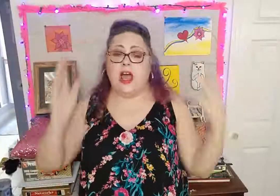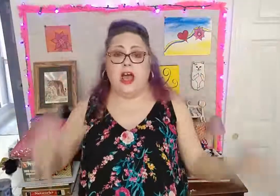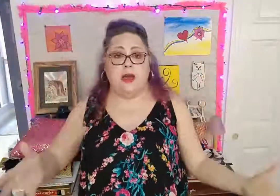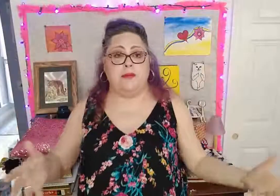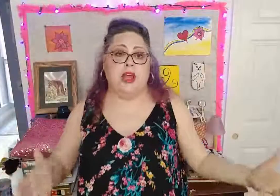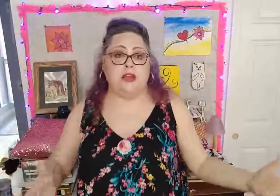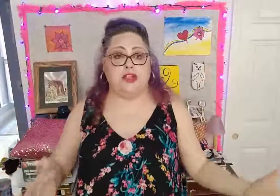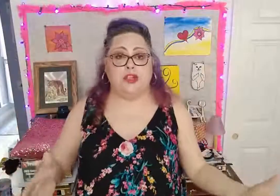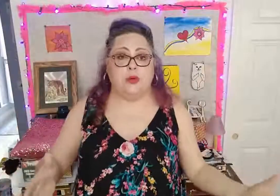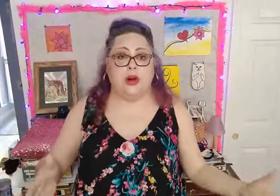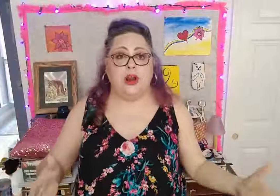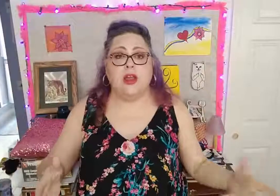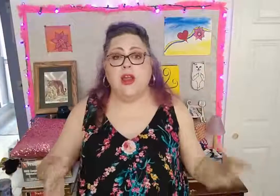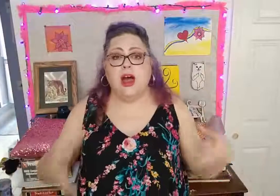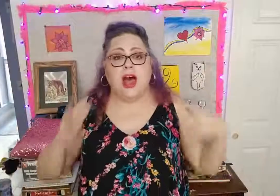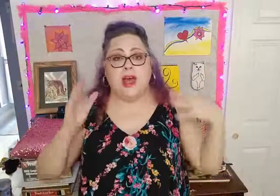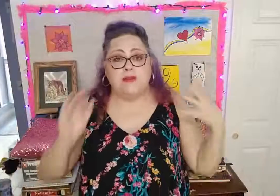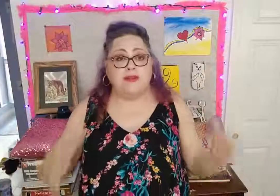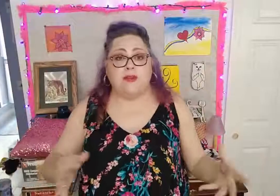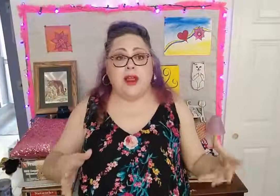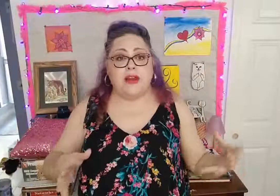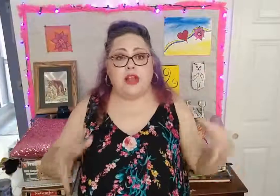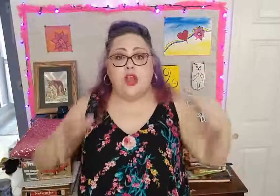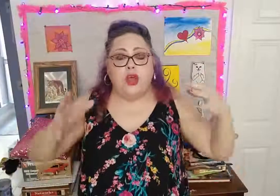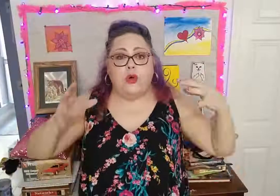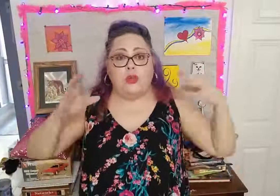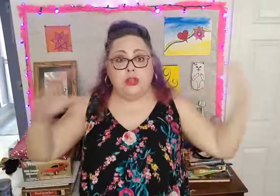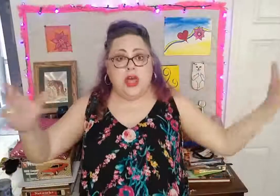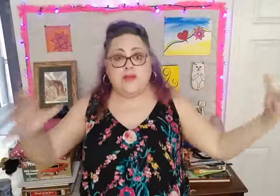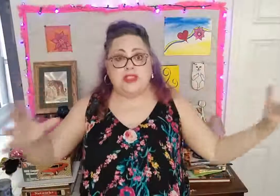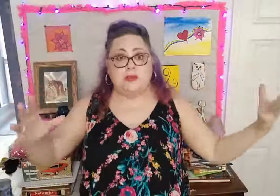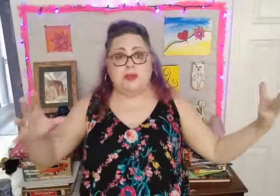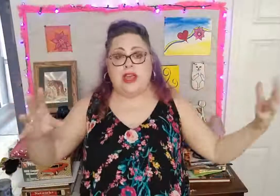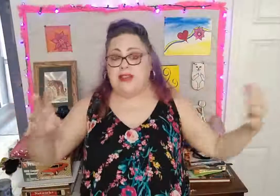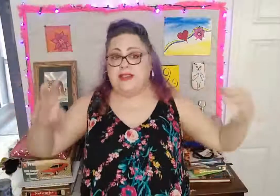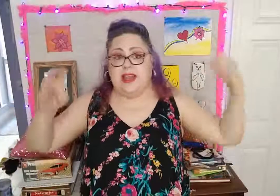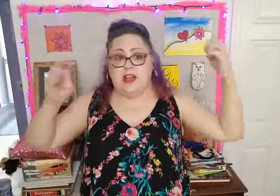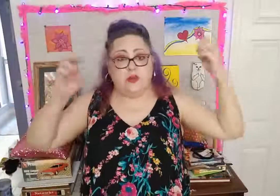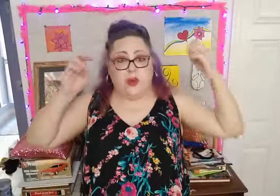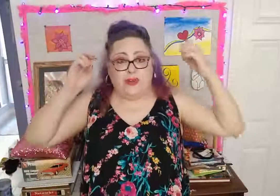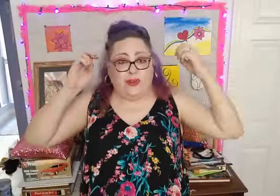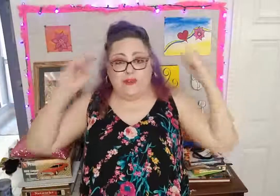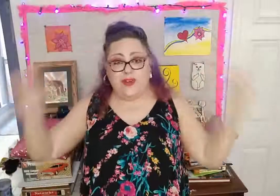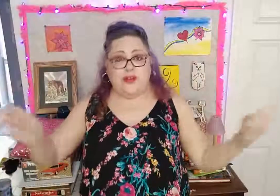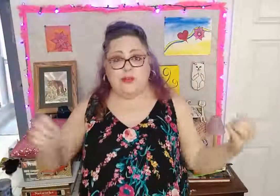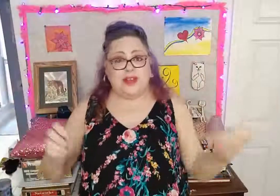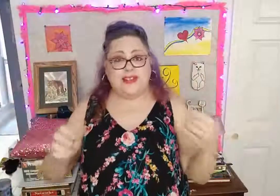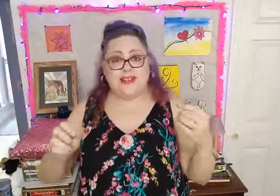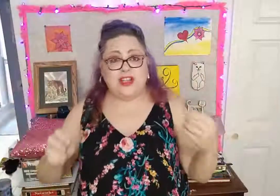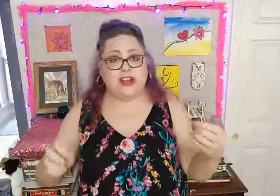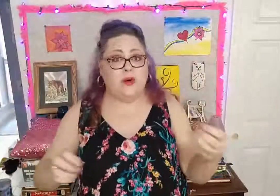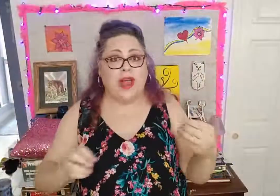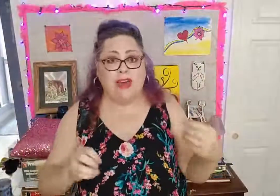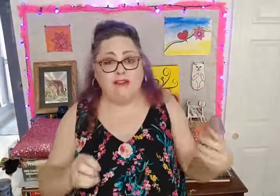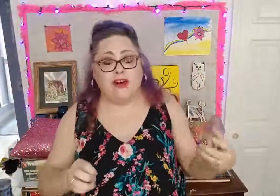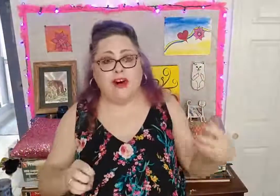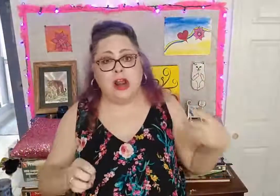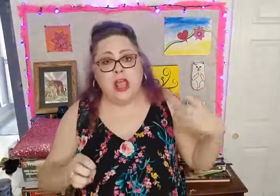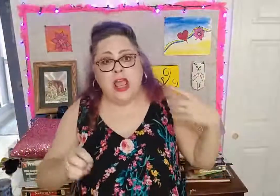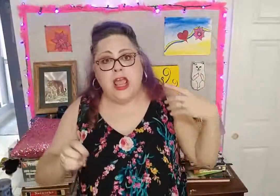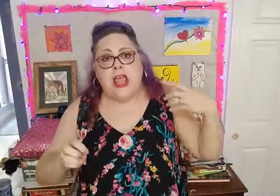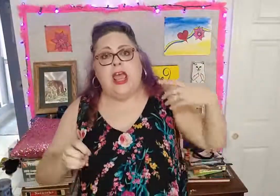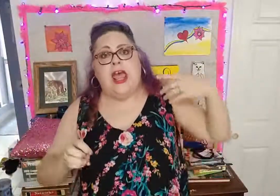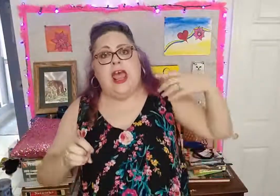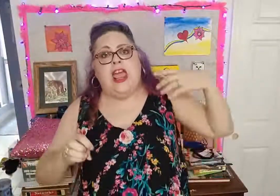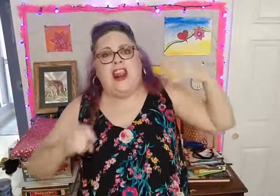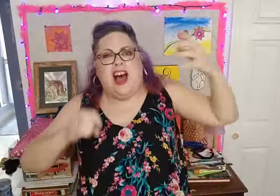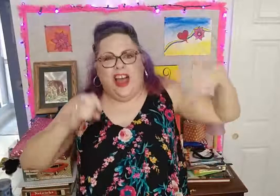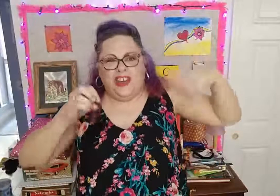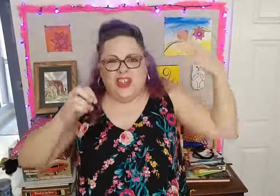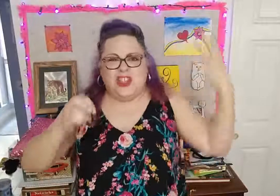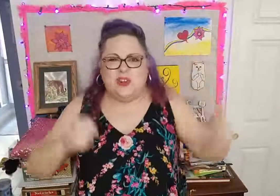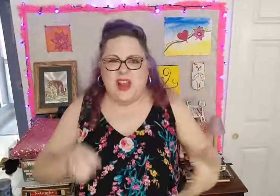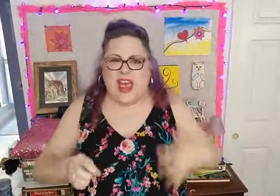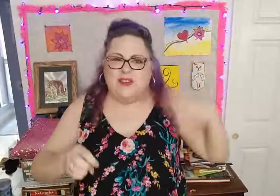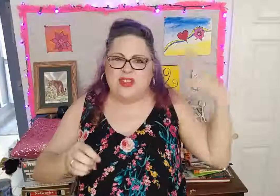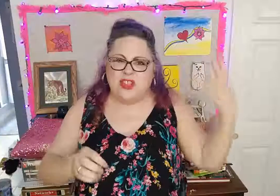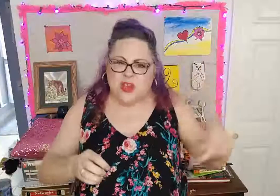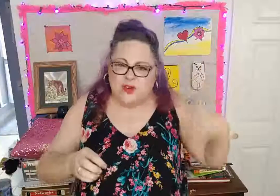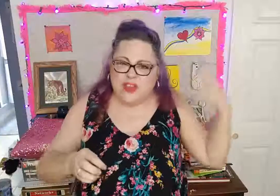I'm not sure. I have a friend who loves the place and is one of her favorite places to go ever, and I just don't have as good of